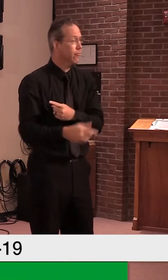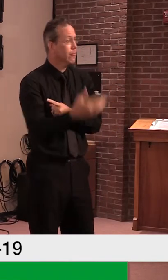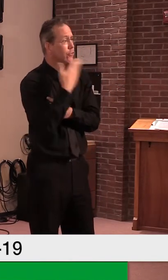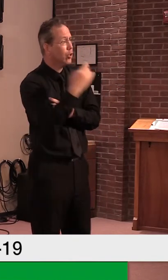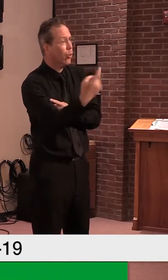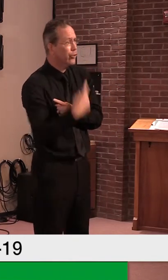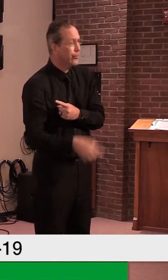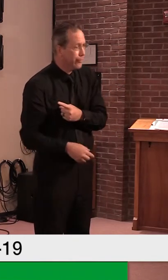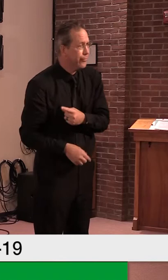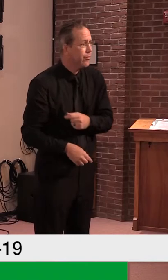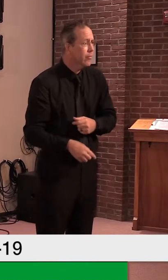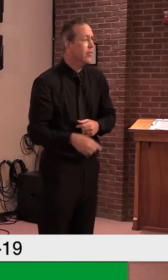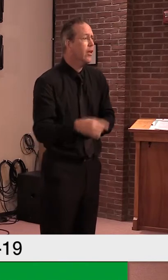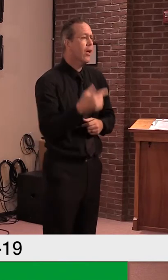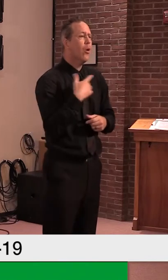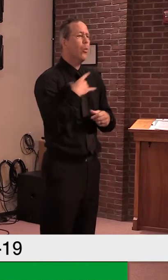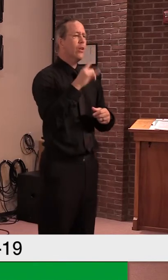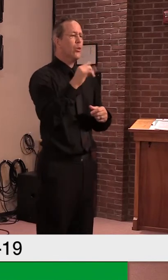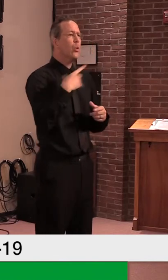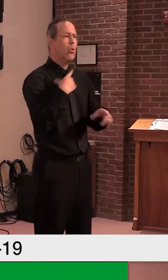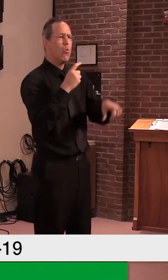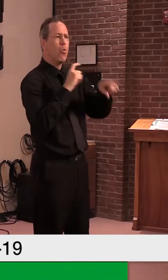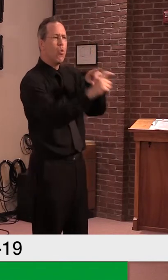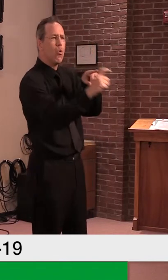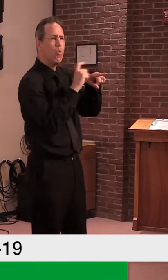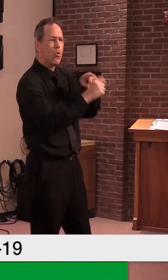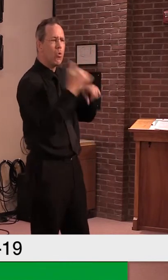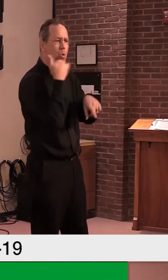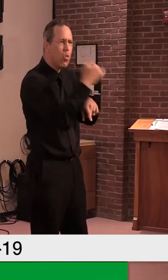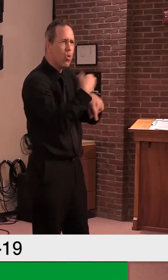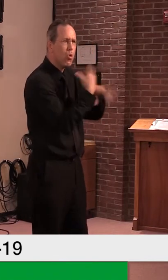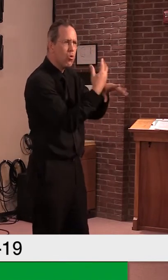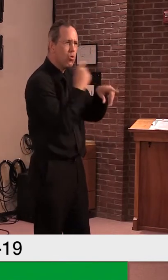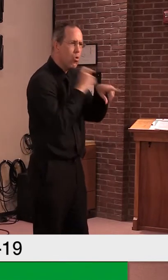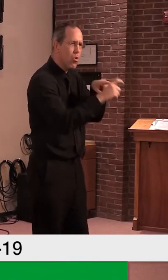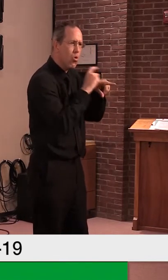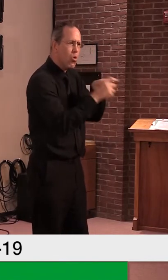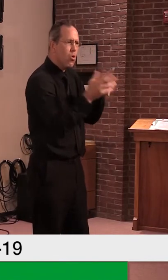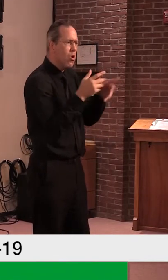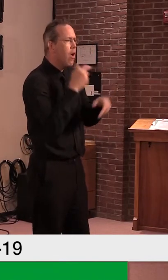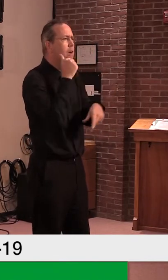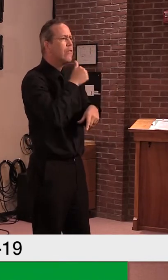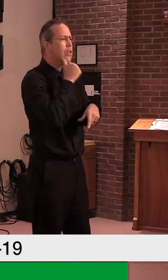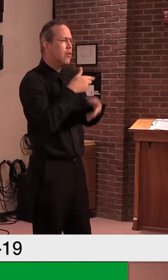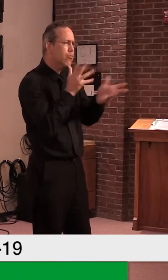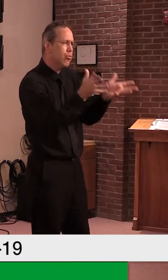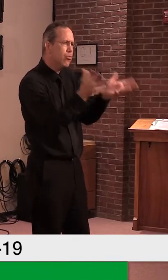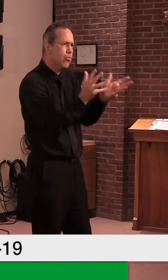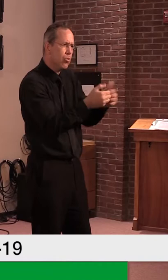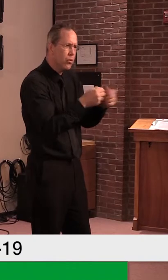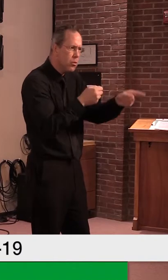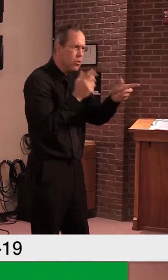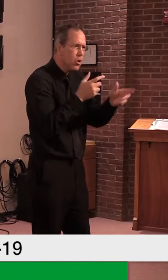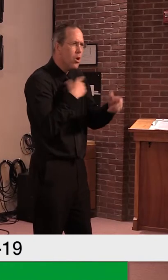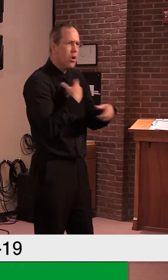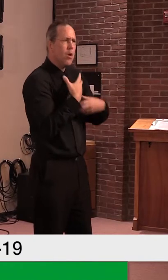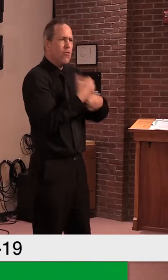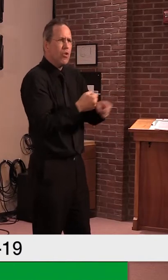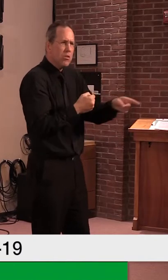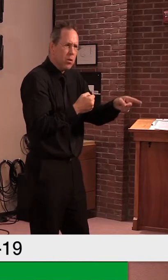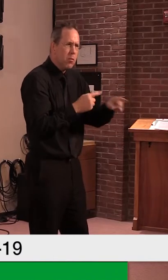may put boots on the ground there. Um, you know, that's an option that we may have to do if we feel that it's necessary.